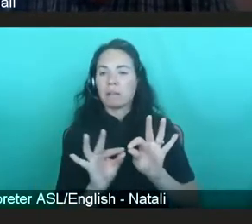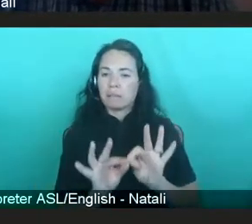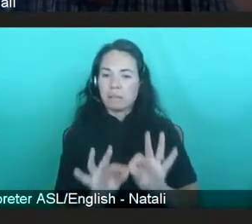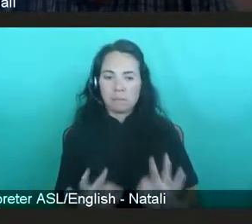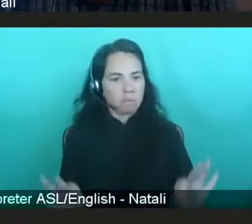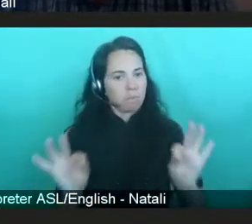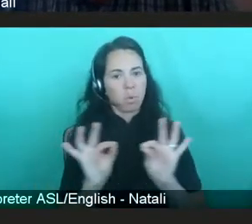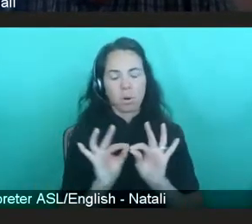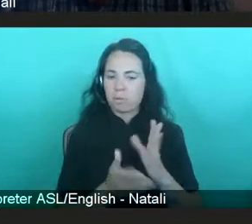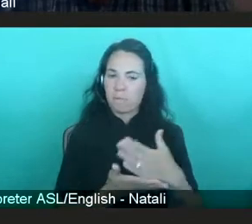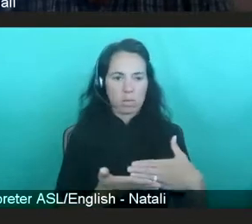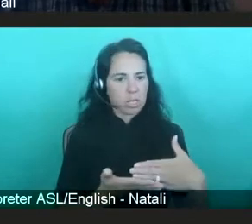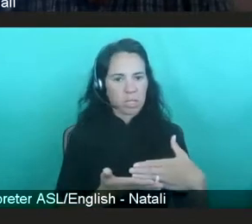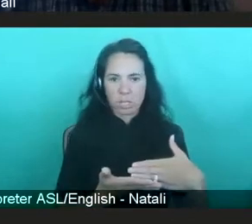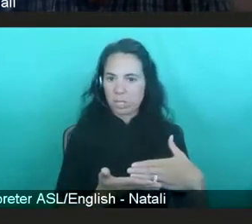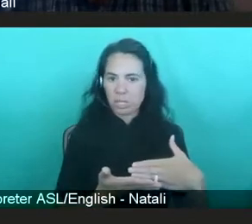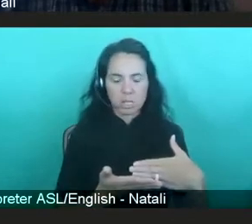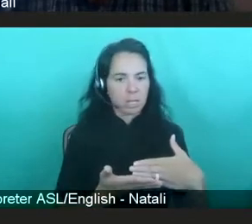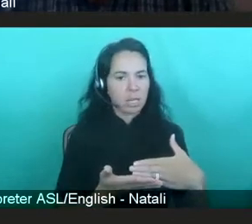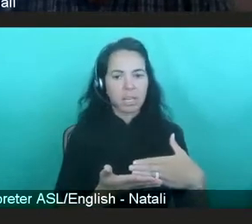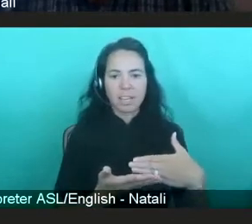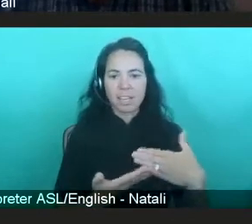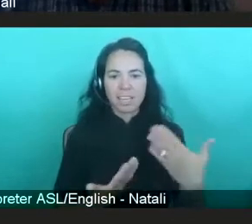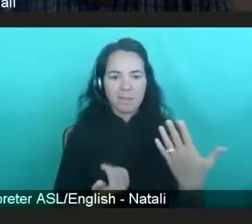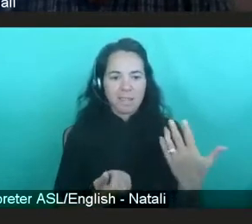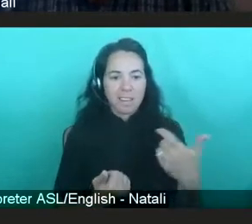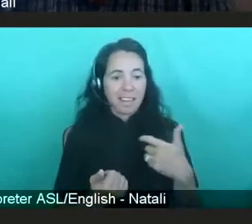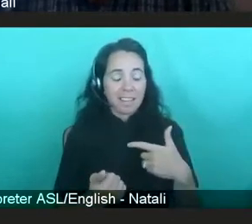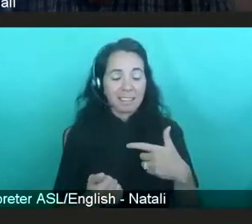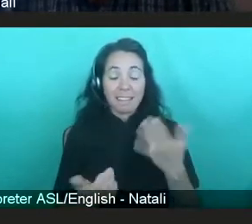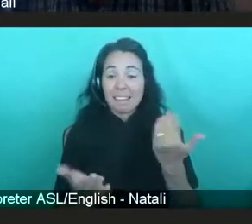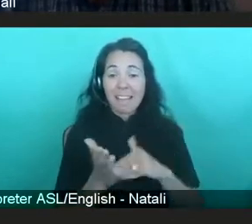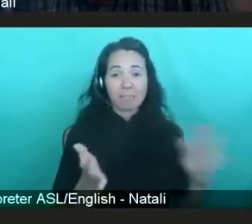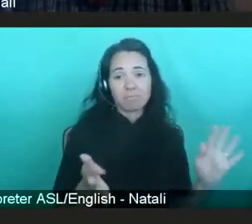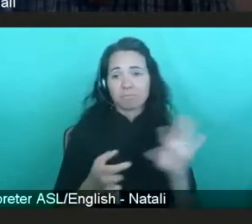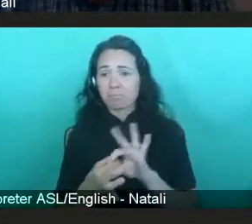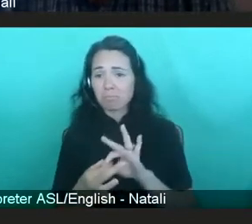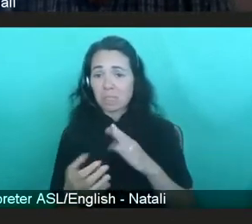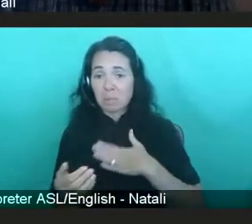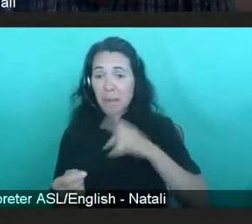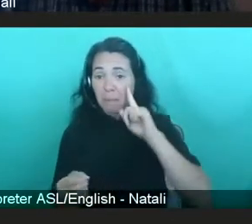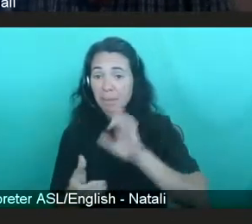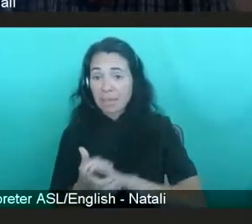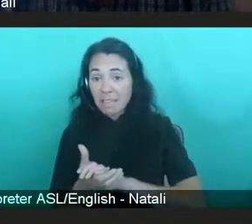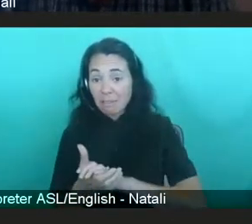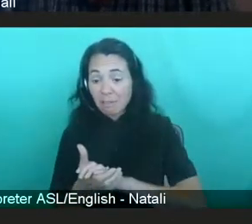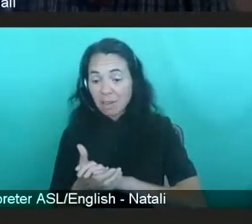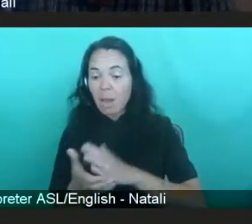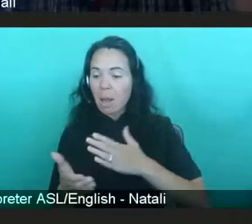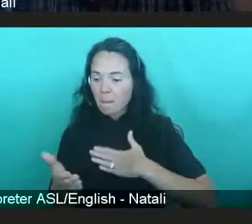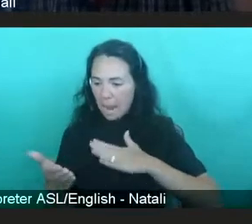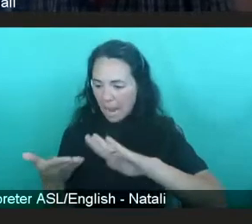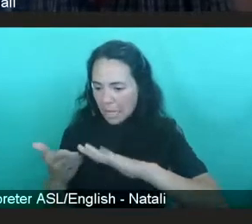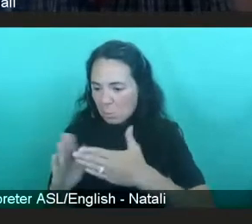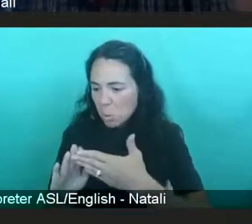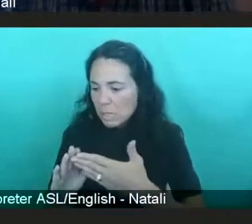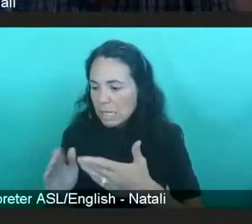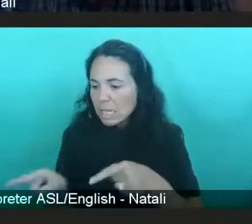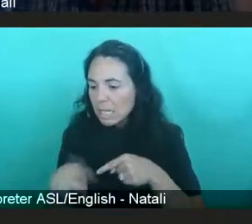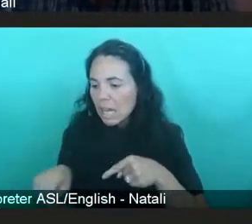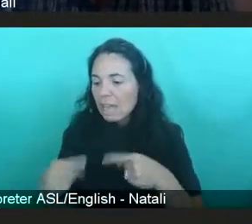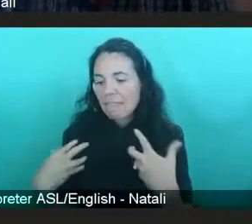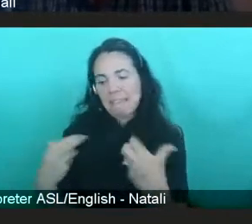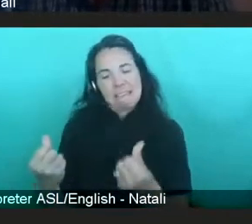Tom, goes to my belief that my community heals me every time. And so